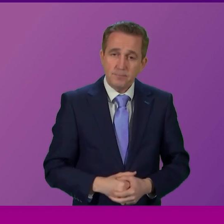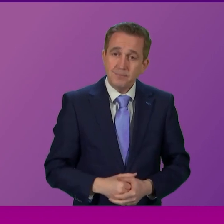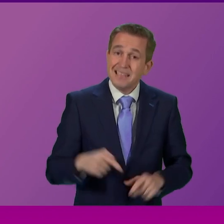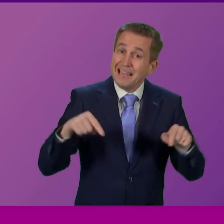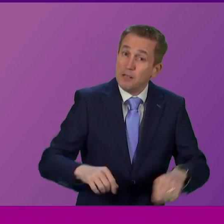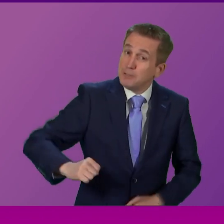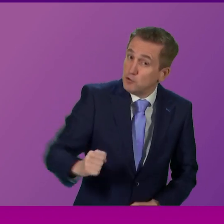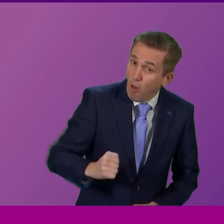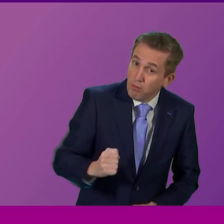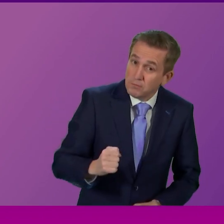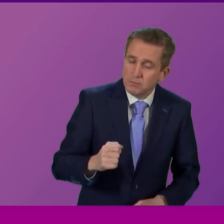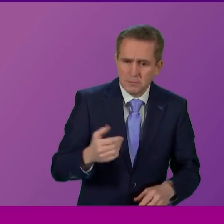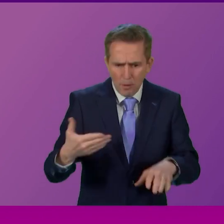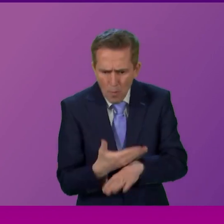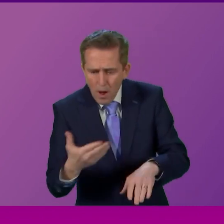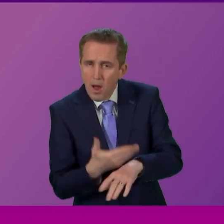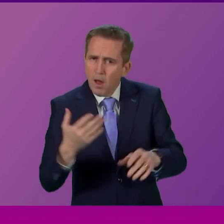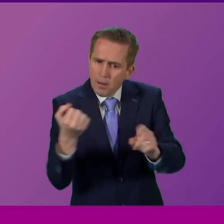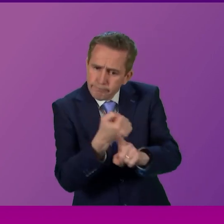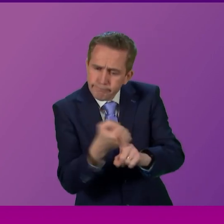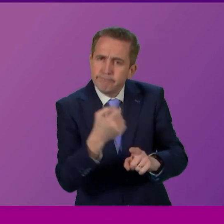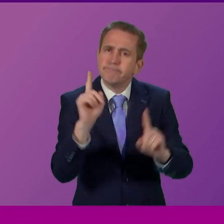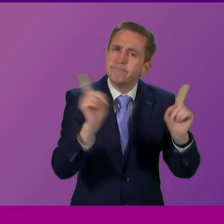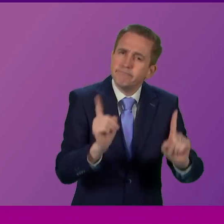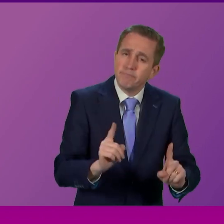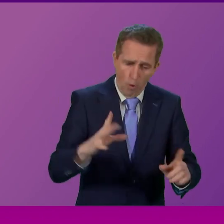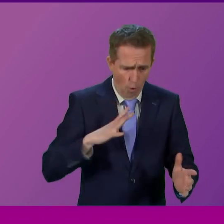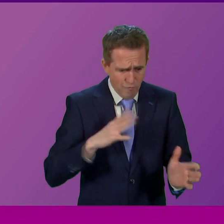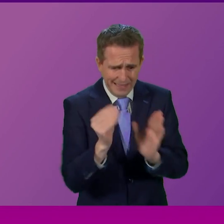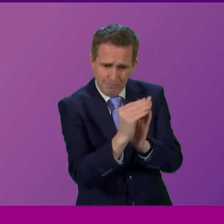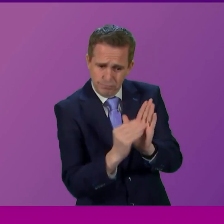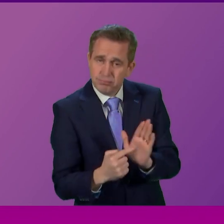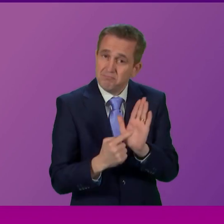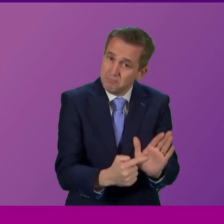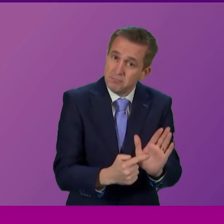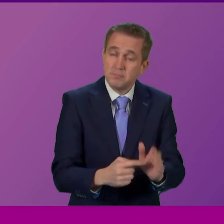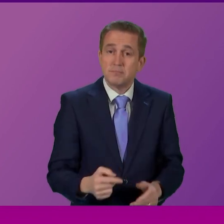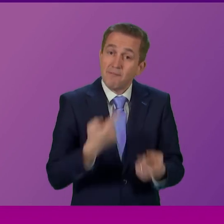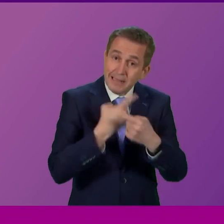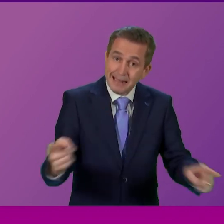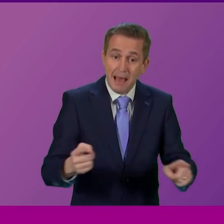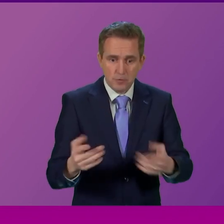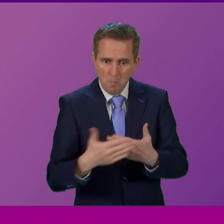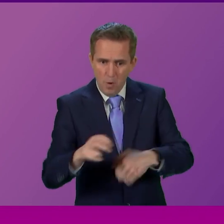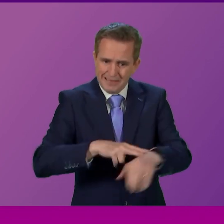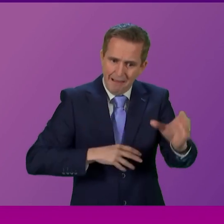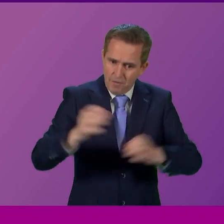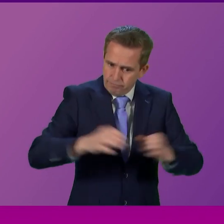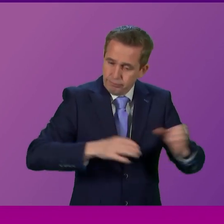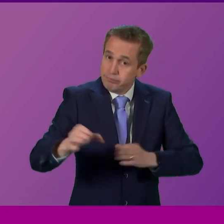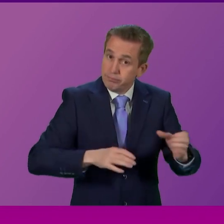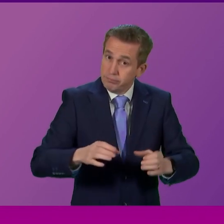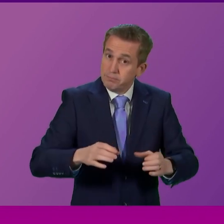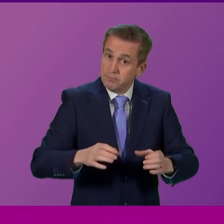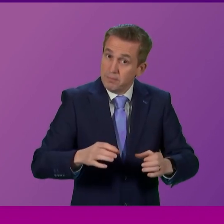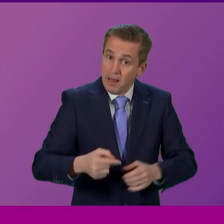actions that we have taken, not just the actions that I have announced today, but I have already announced the recruitment of additional staff. In fact, we recruited staff